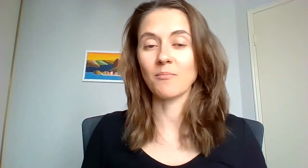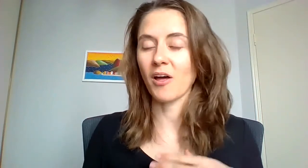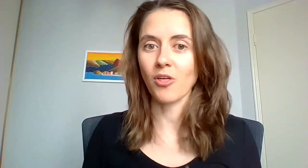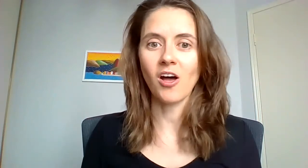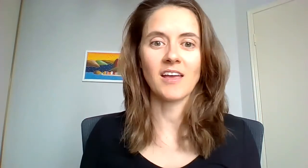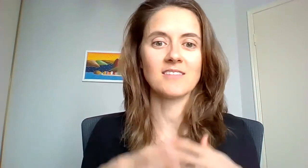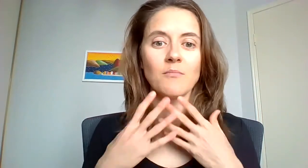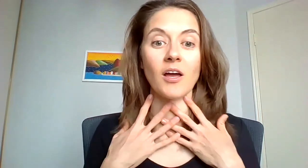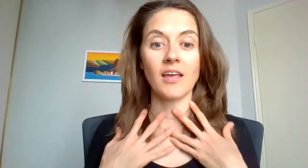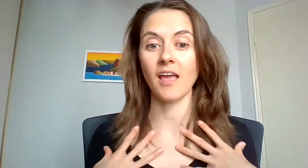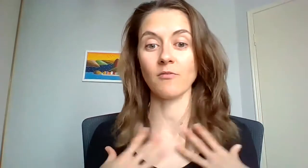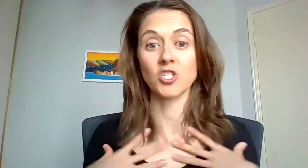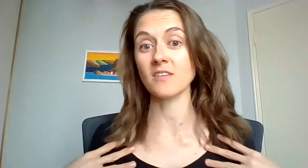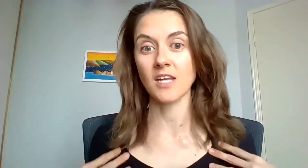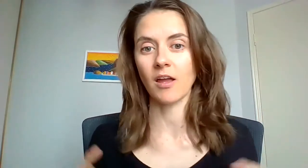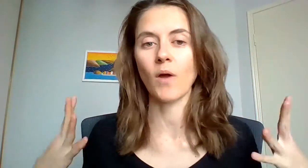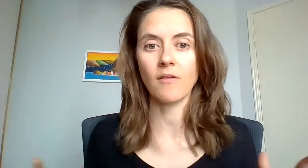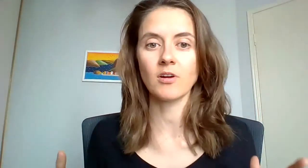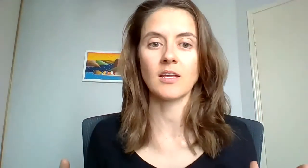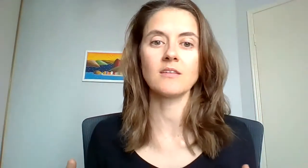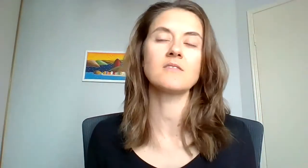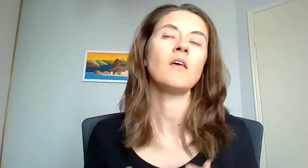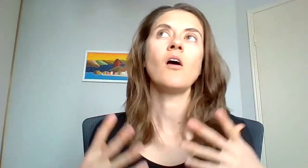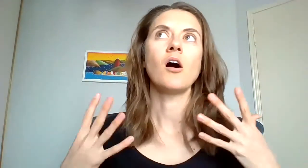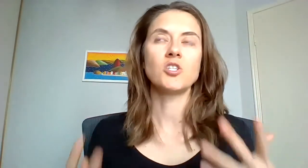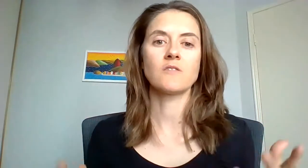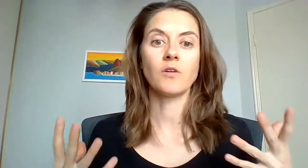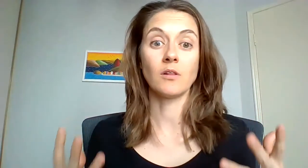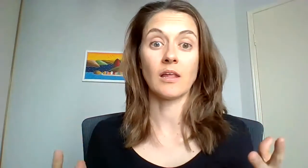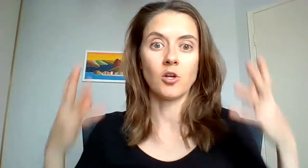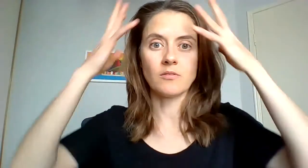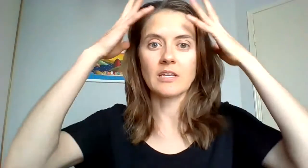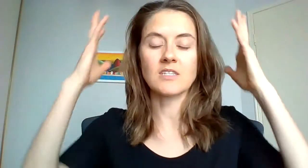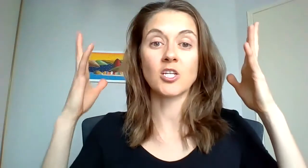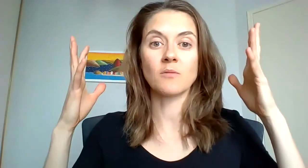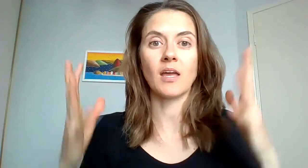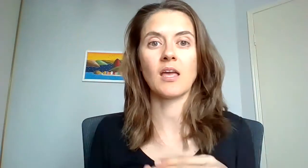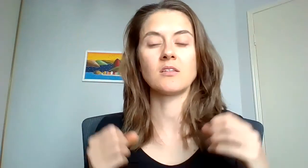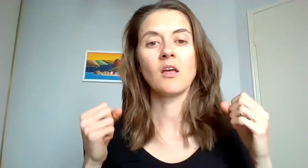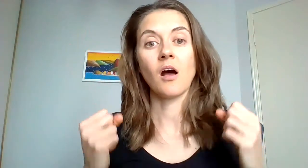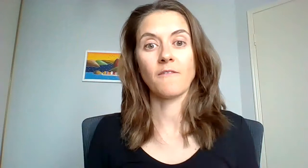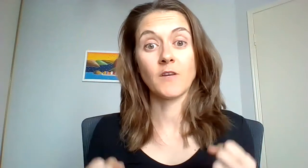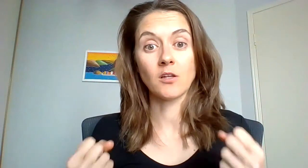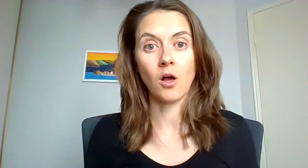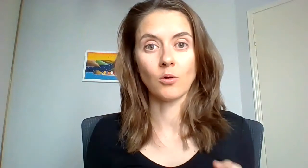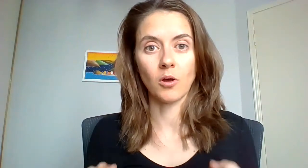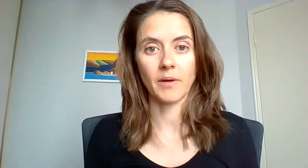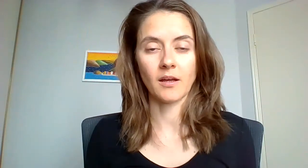in my thighs, in my chest area, wherever it is I just feel you know less tension in my head, I feel a whole lot better.